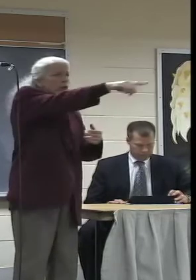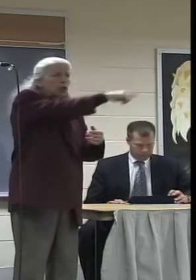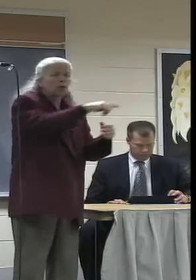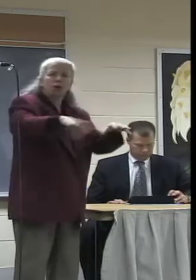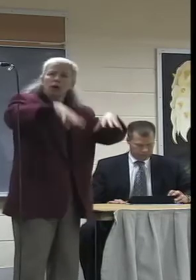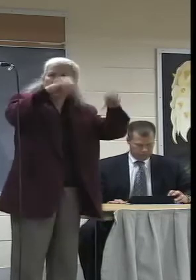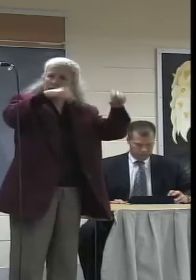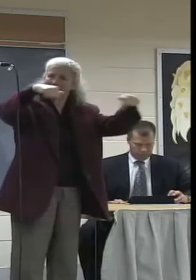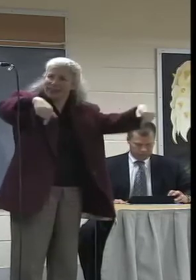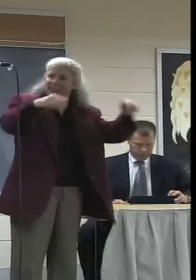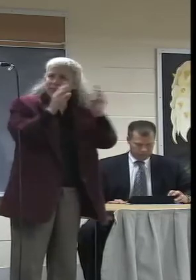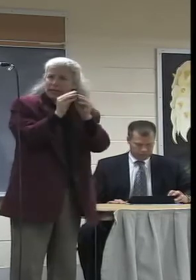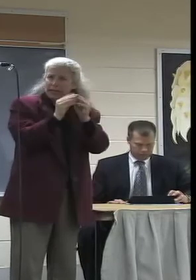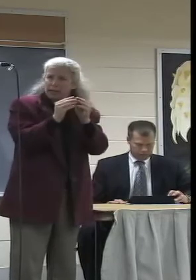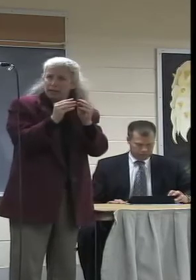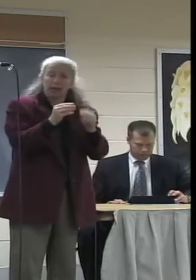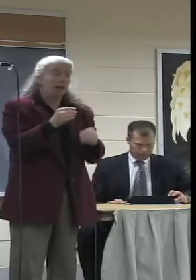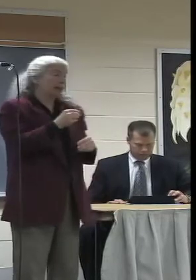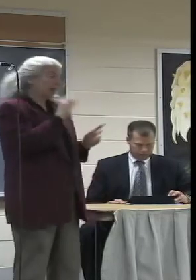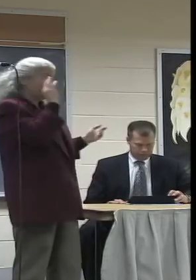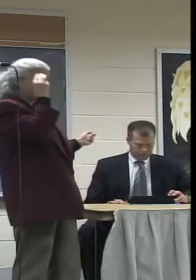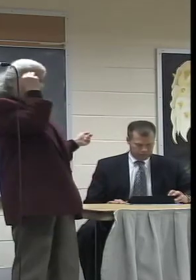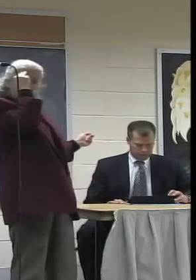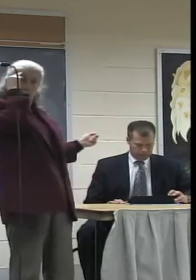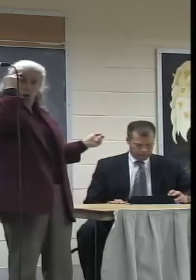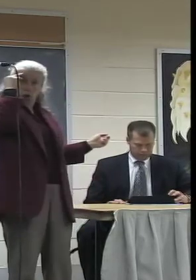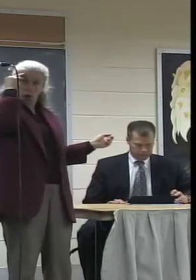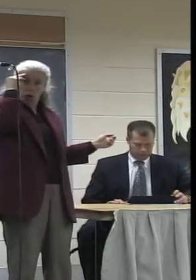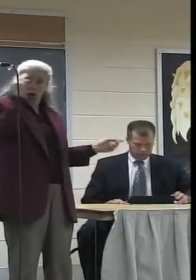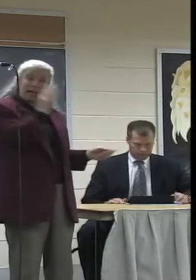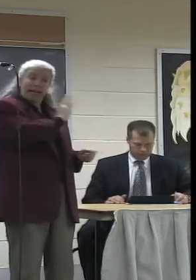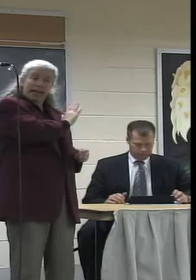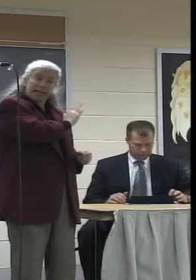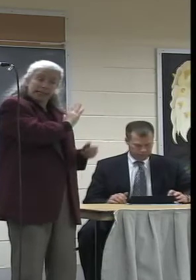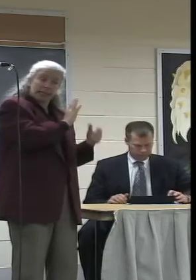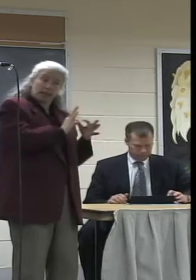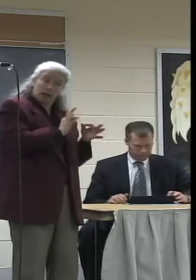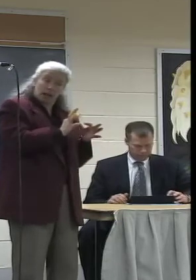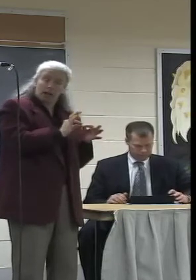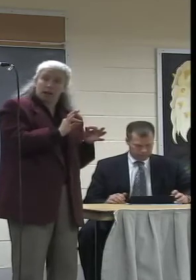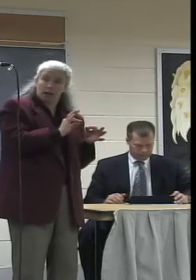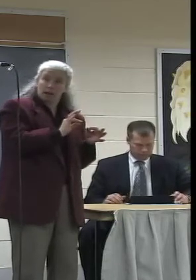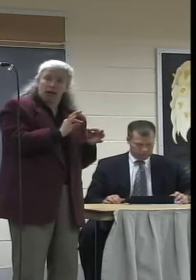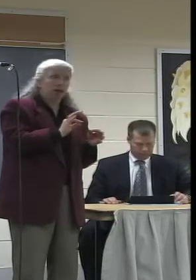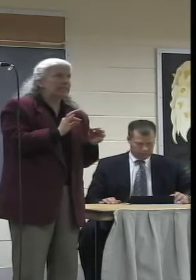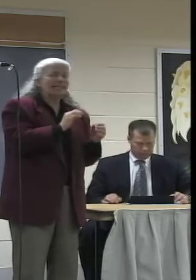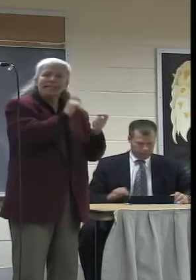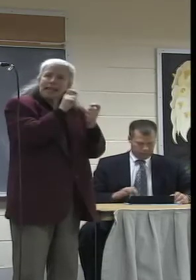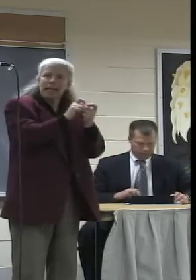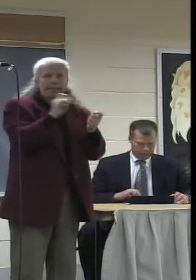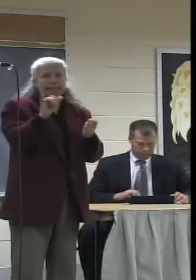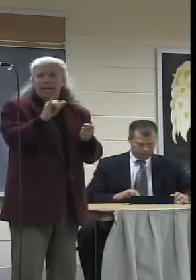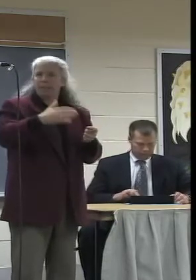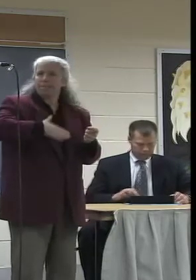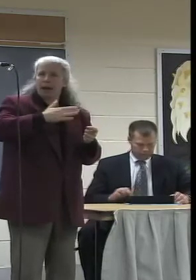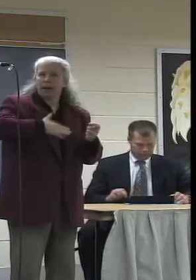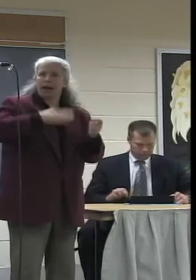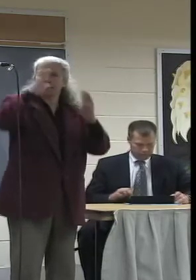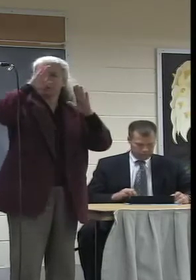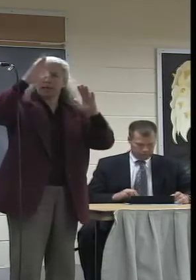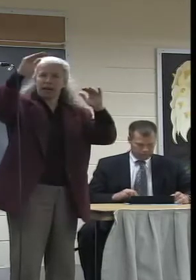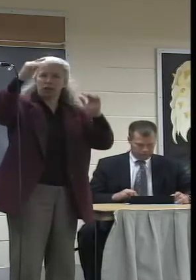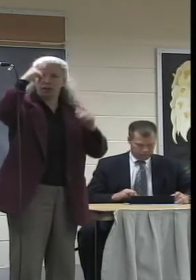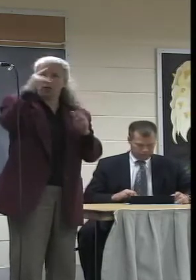evening. I think our mayor has said exactly what our expectations are for the city of Northampton.